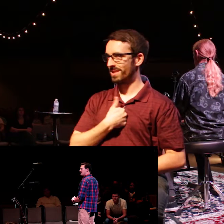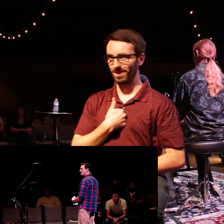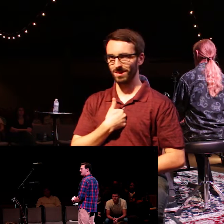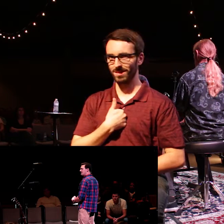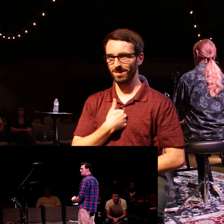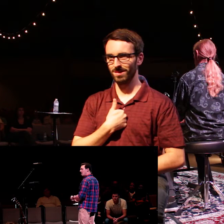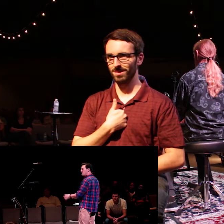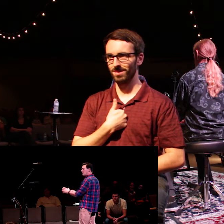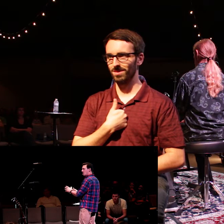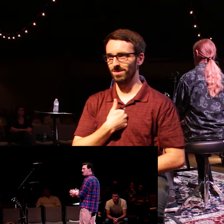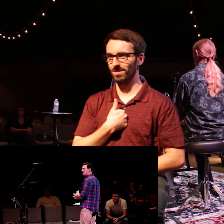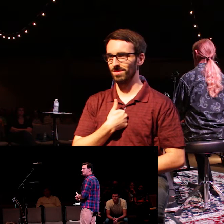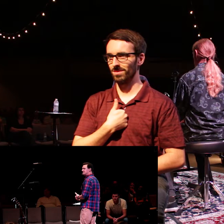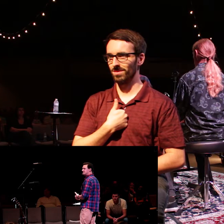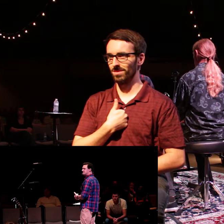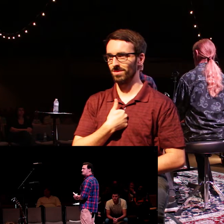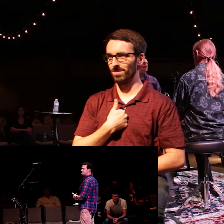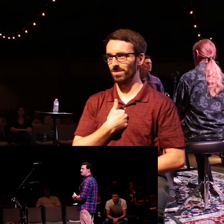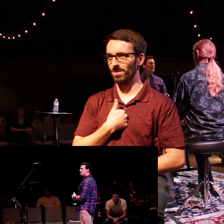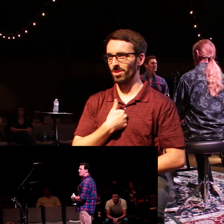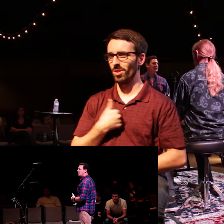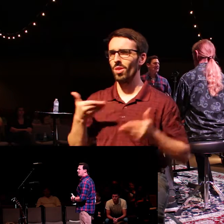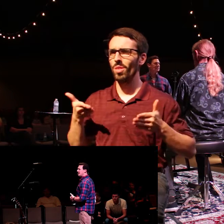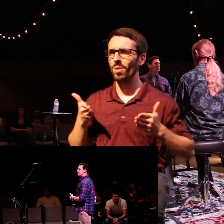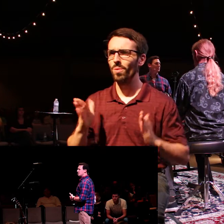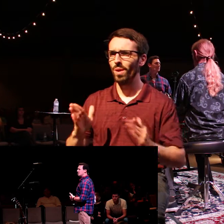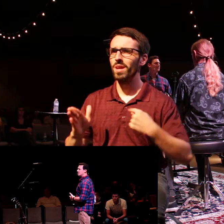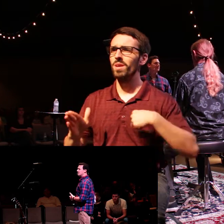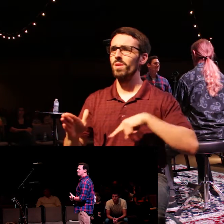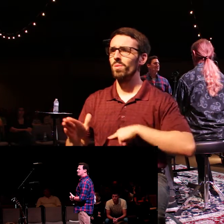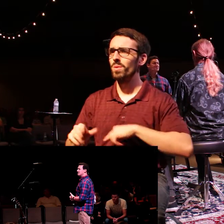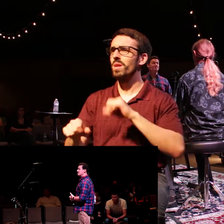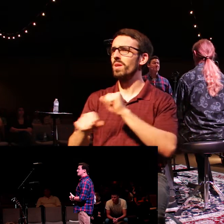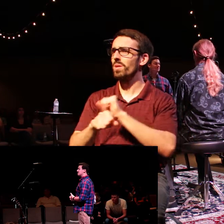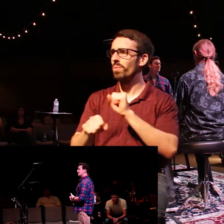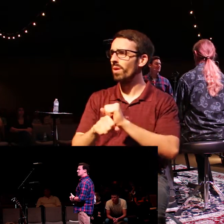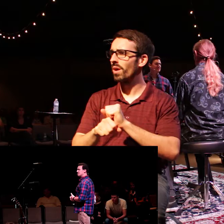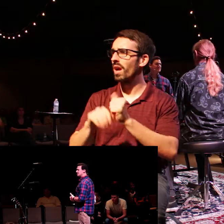The way we work, the way we engage our work is a spiritual issue.